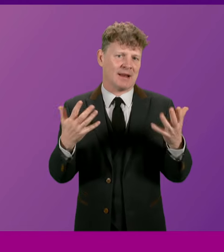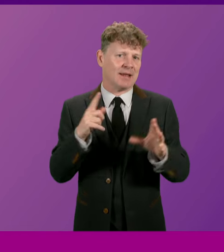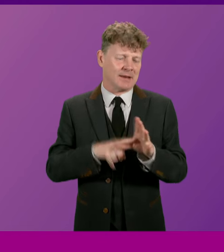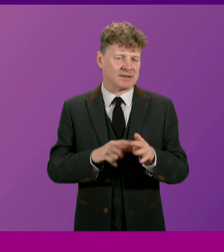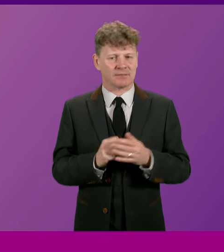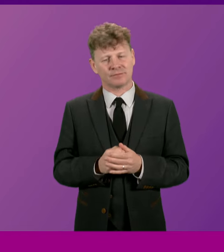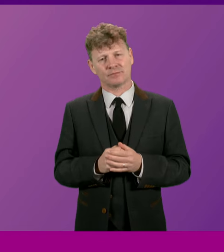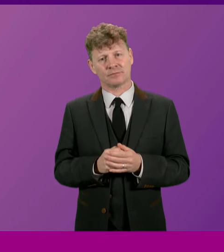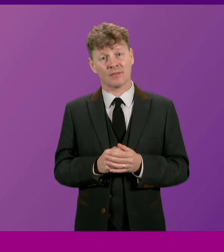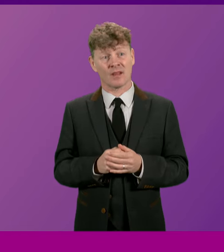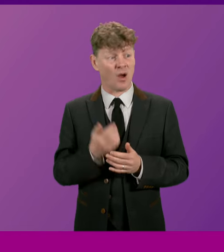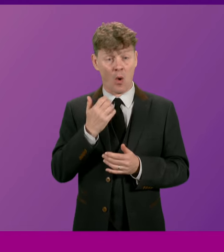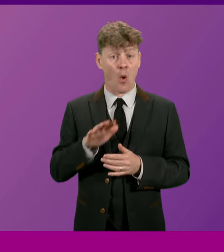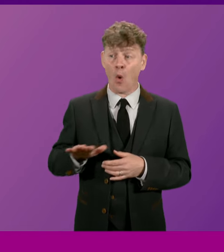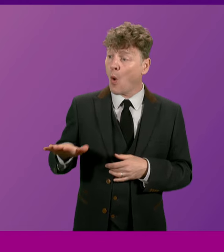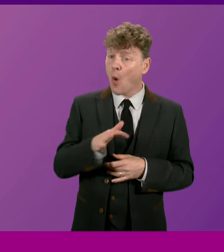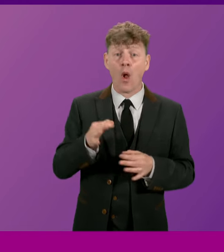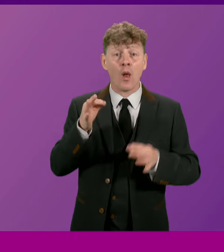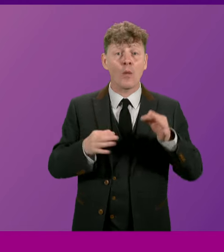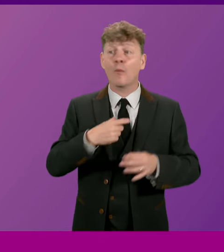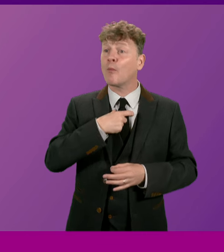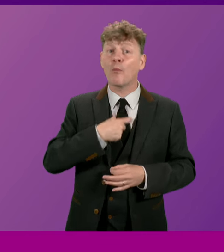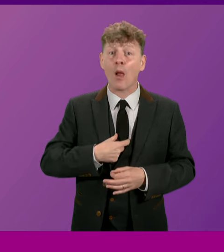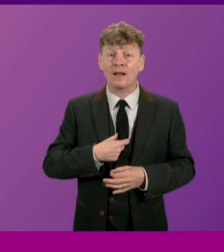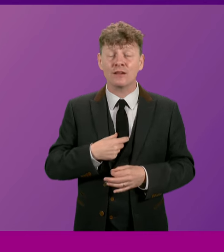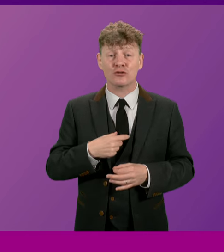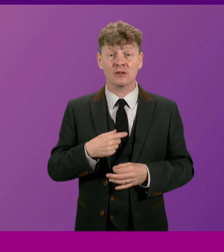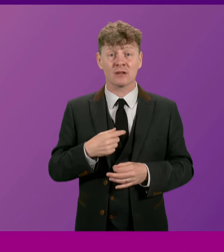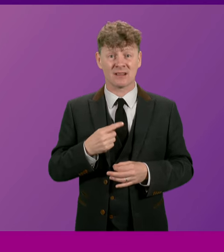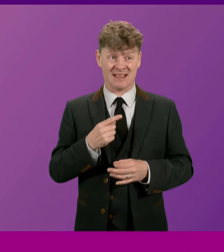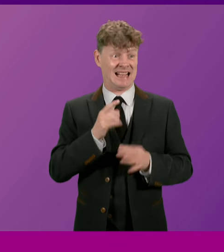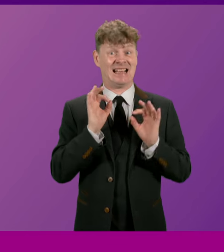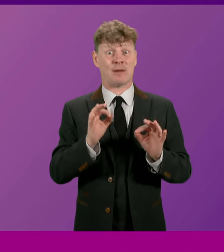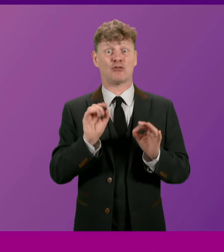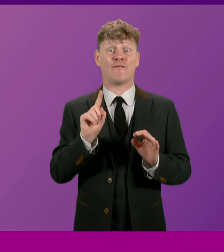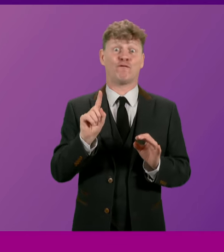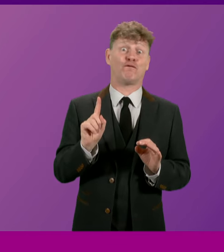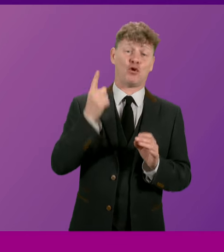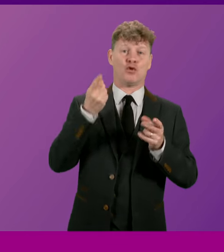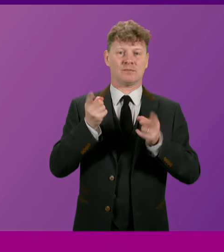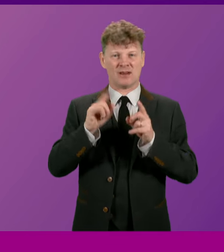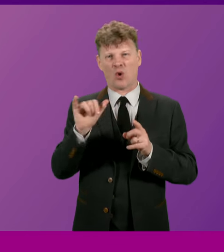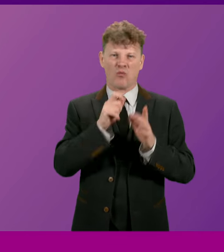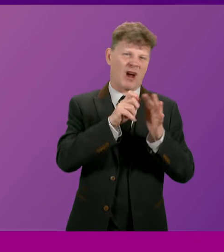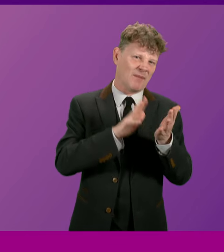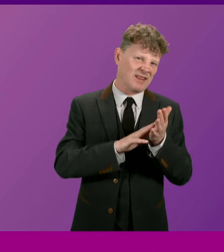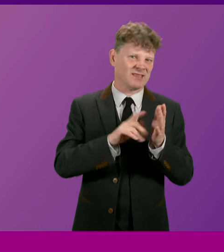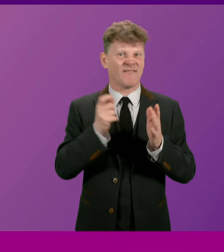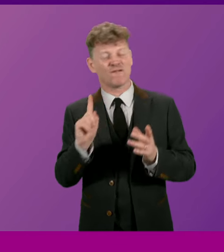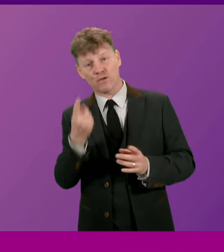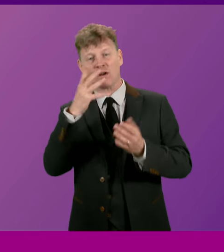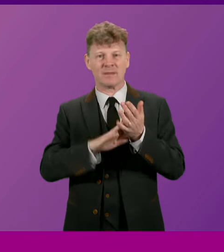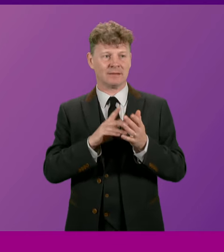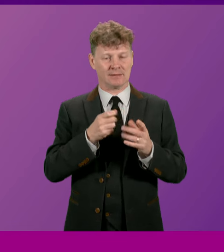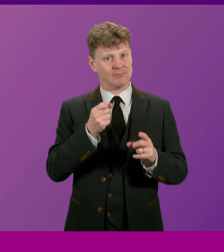Every politician, especially those who serve in the highest office, understand the impact on personal and